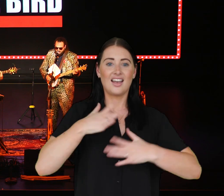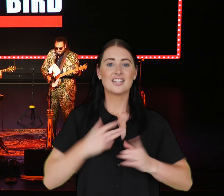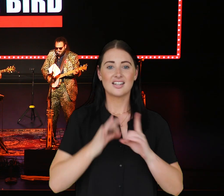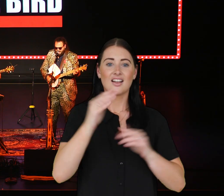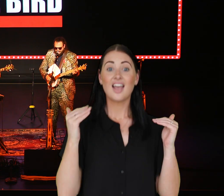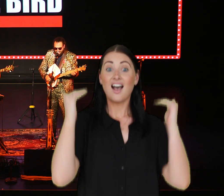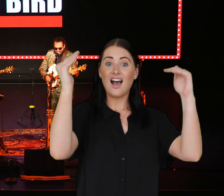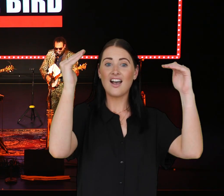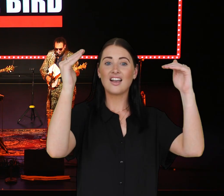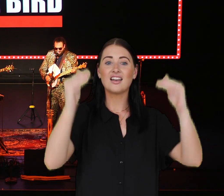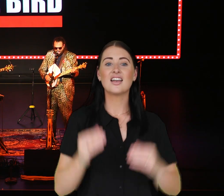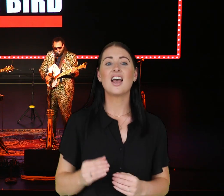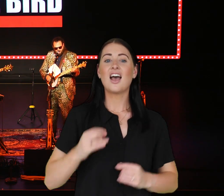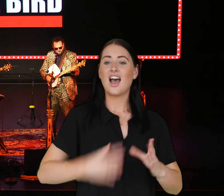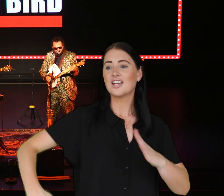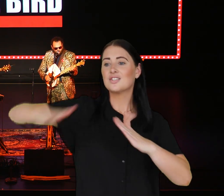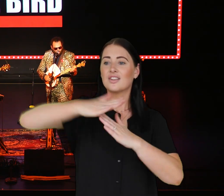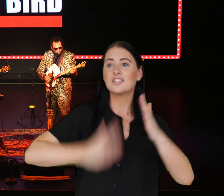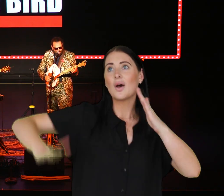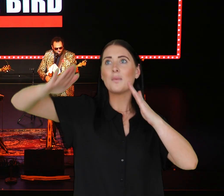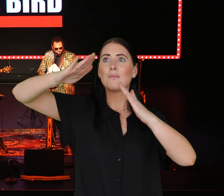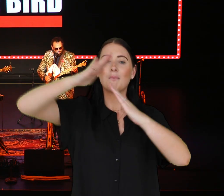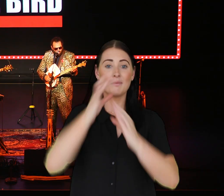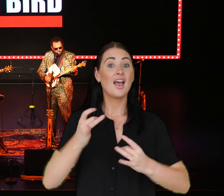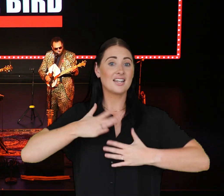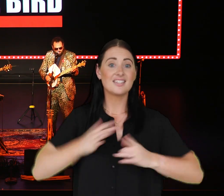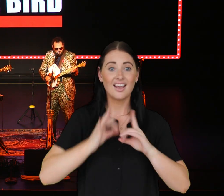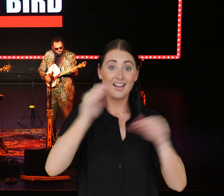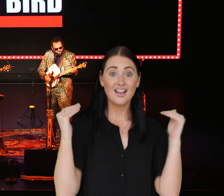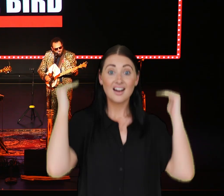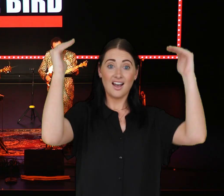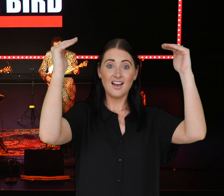Taking it high, right to the wire, taking it high!